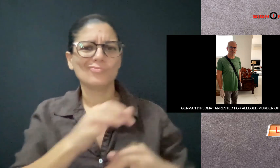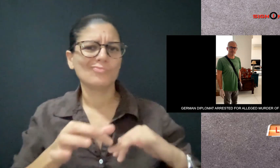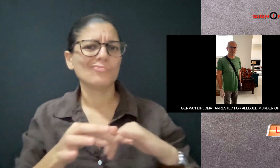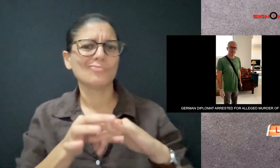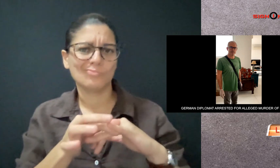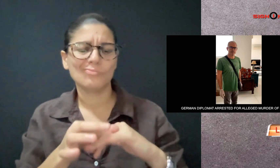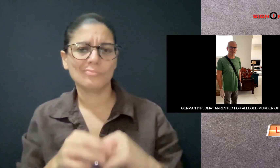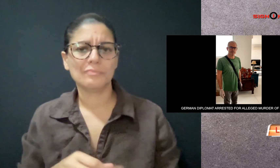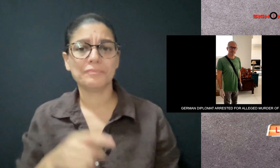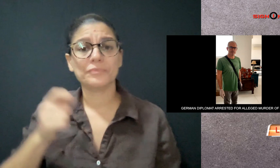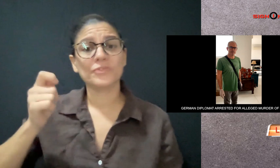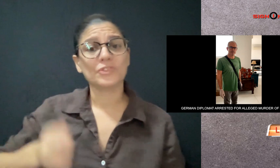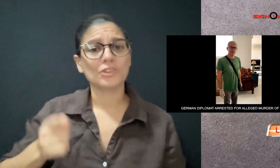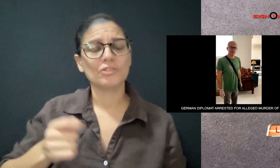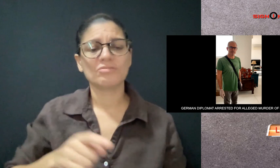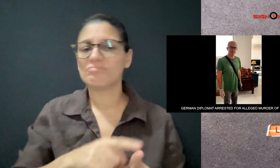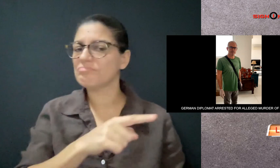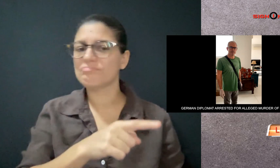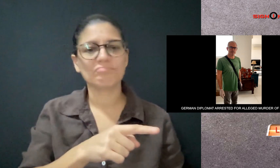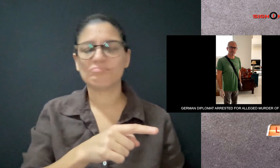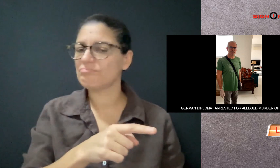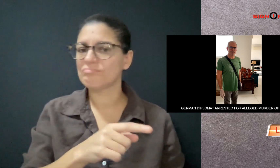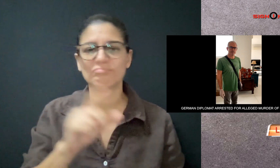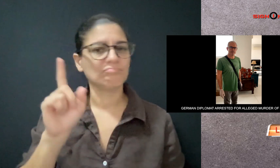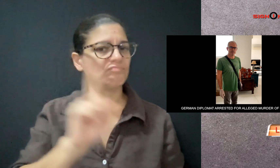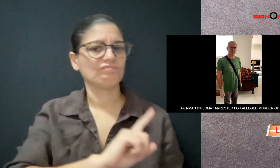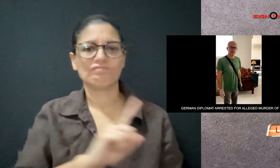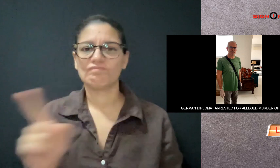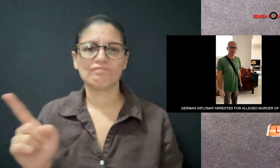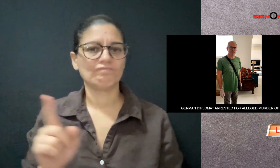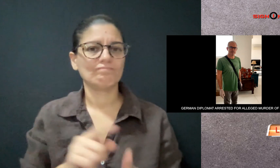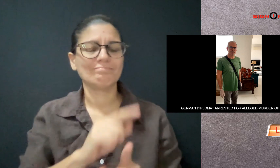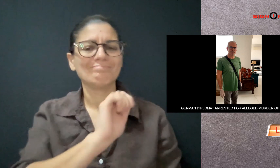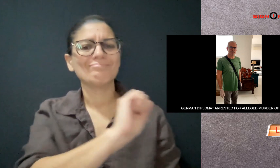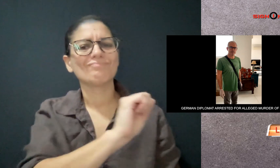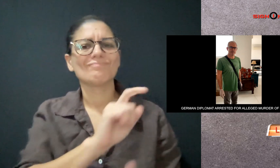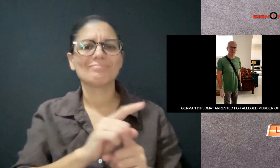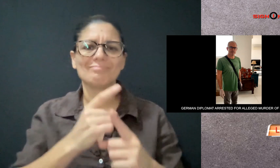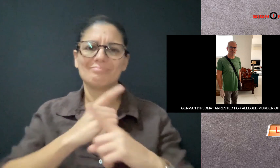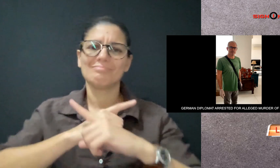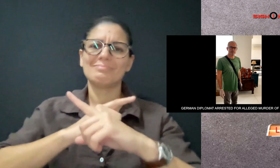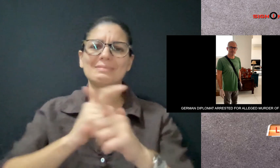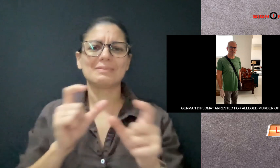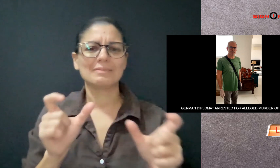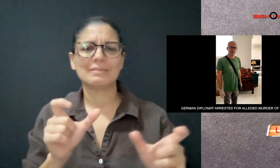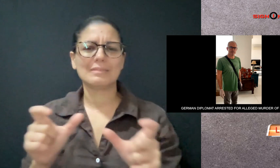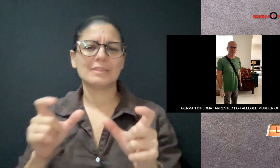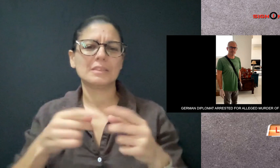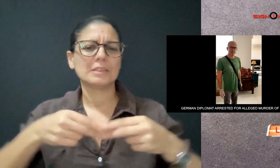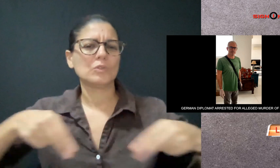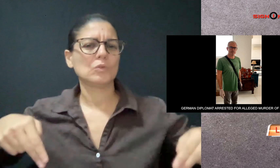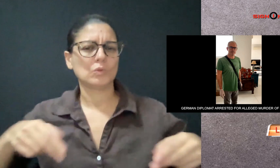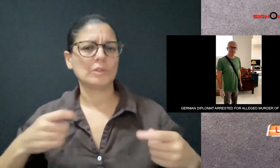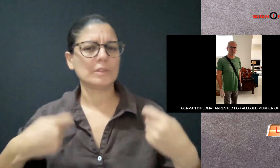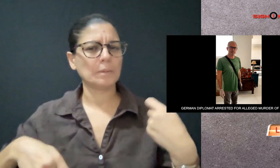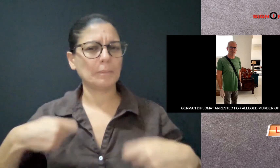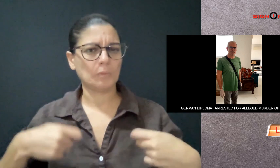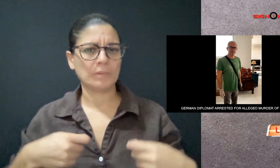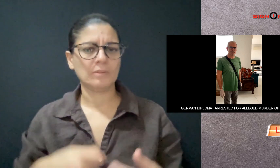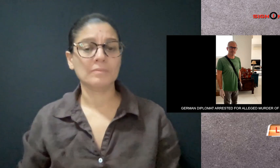in connection with the alleged murder of his husband. The judge denied the defense of diplomatic immunity.